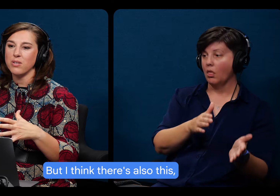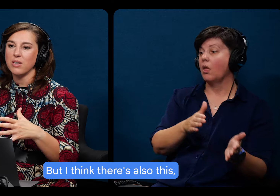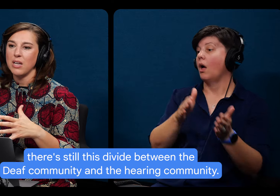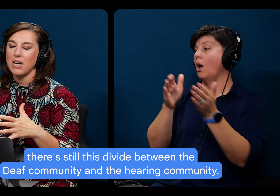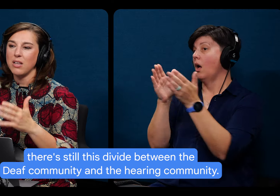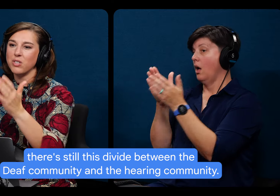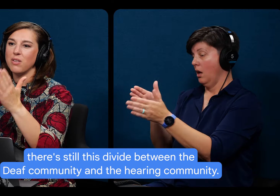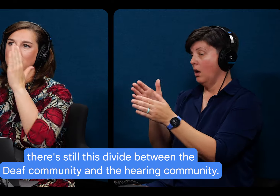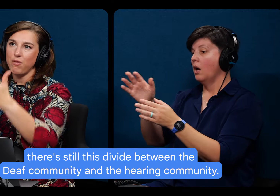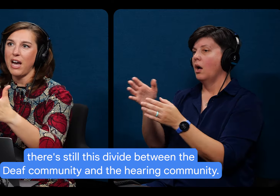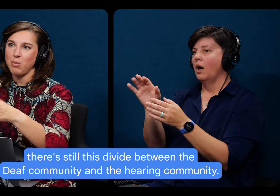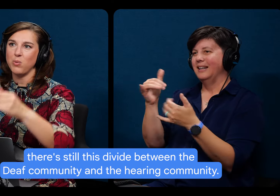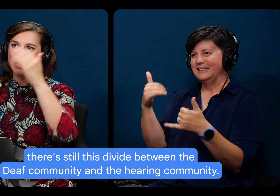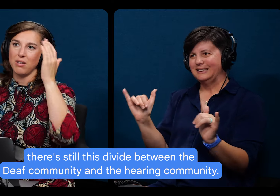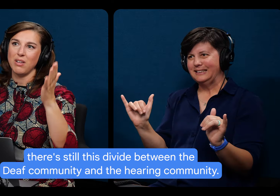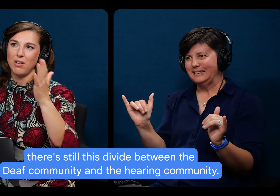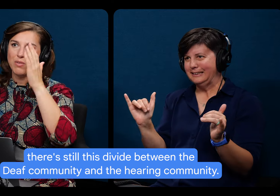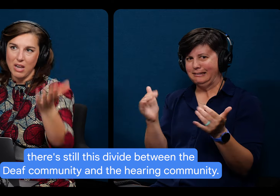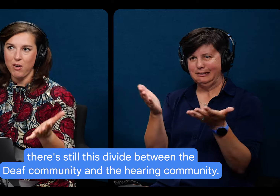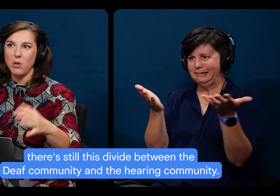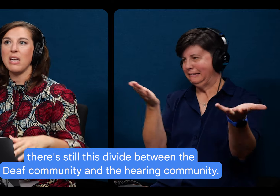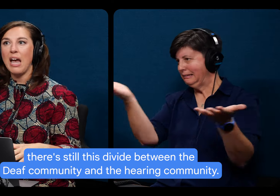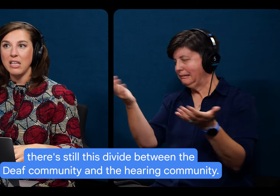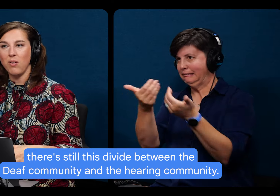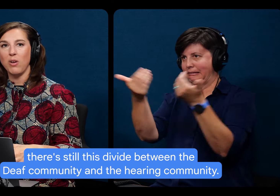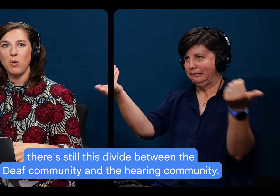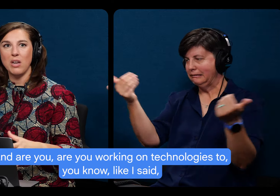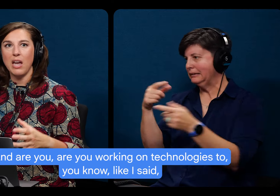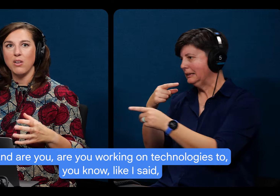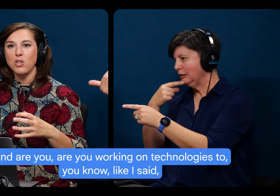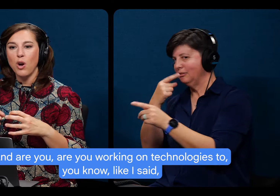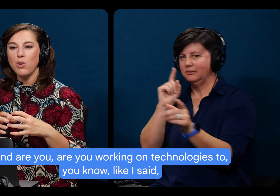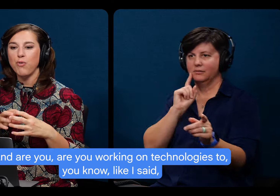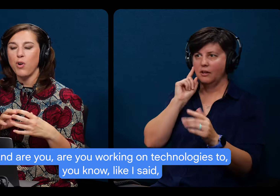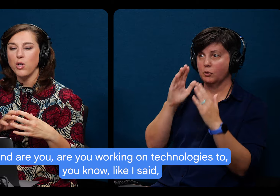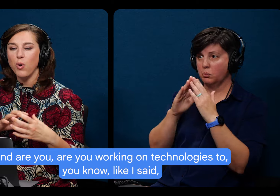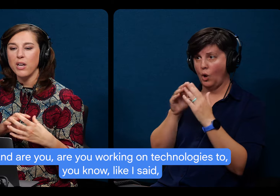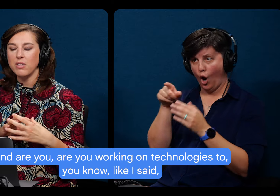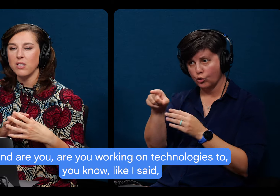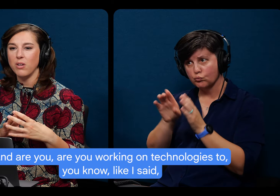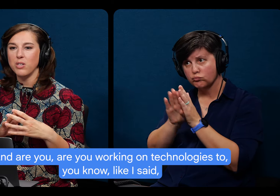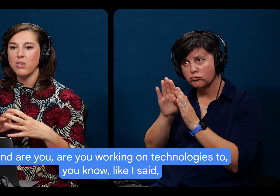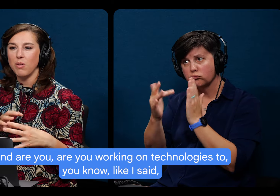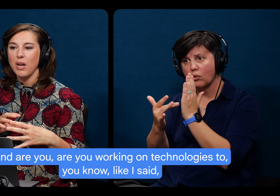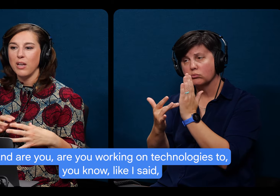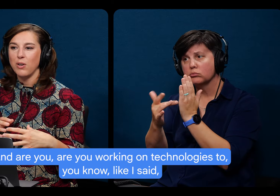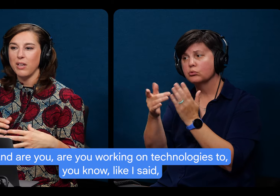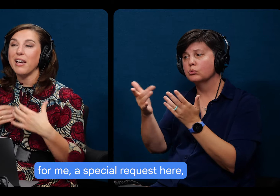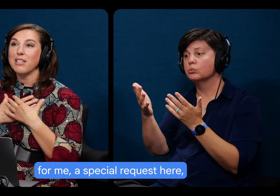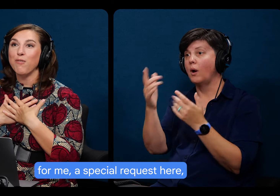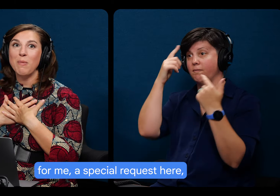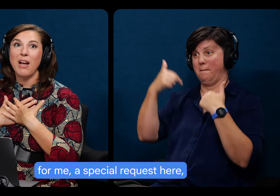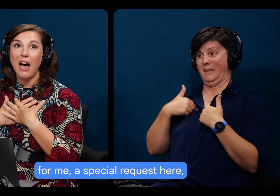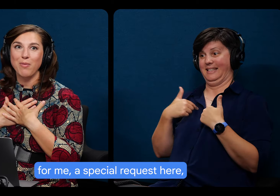this, there's still this divide between the deaf community and the hearing community. And are you, are you working on technologies to, you know,